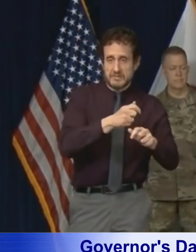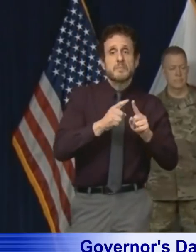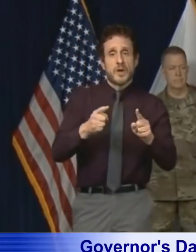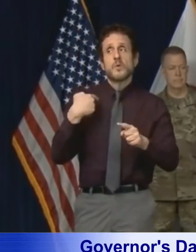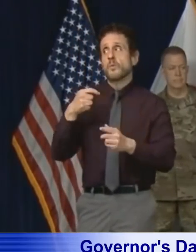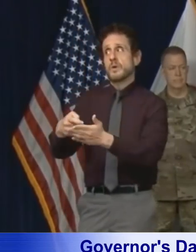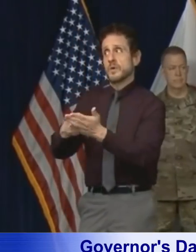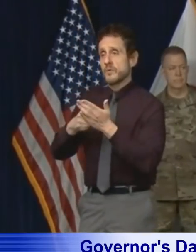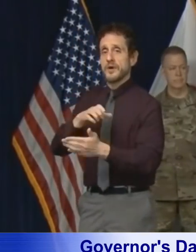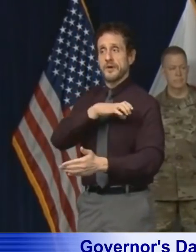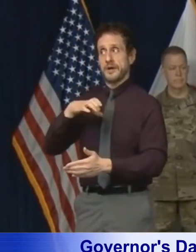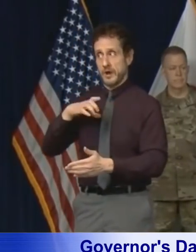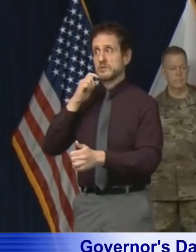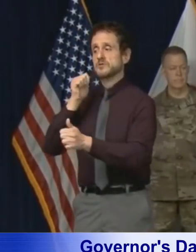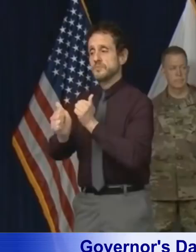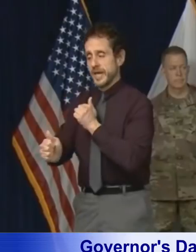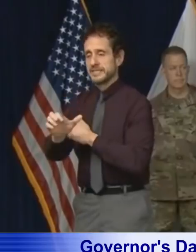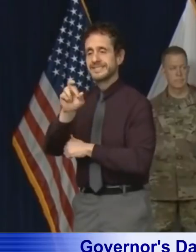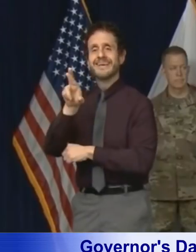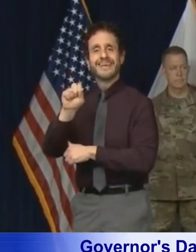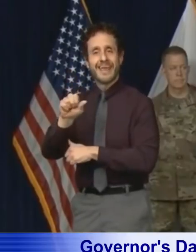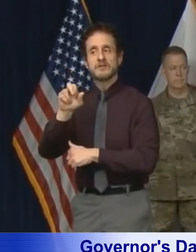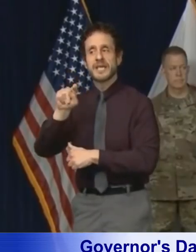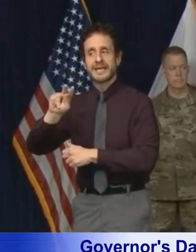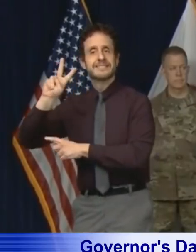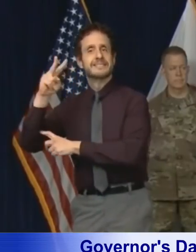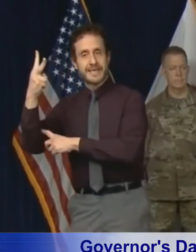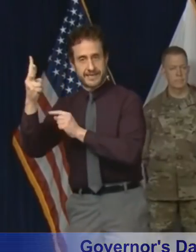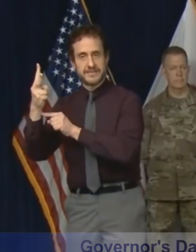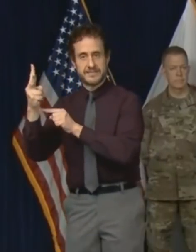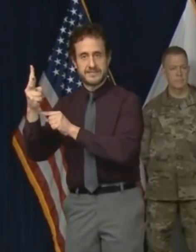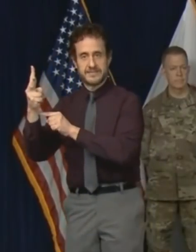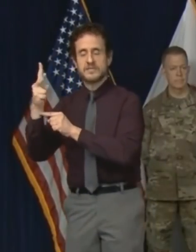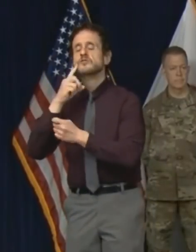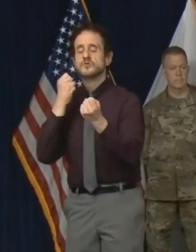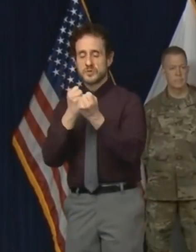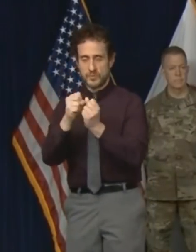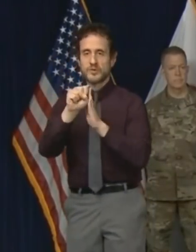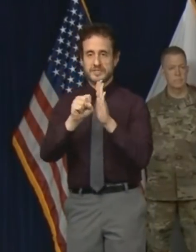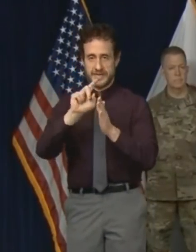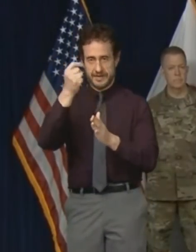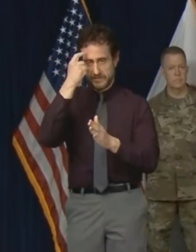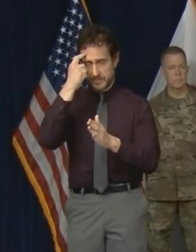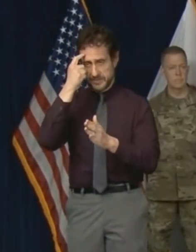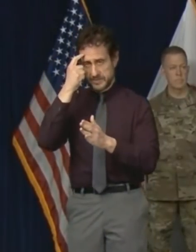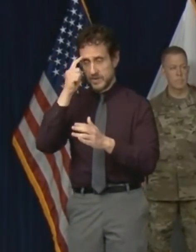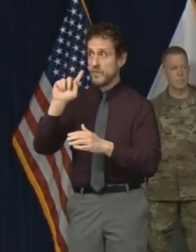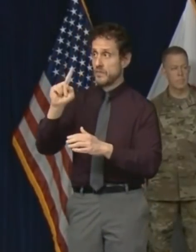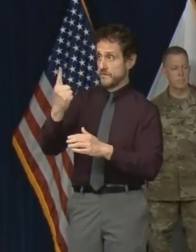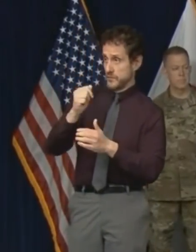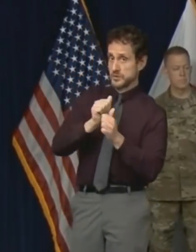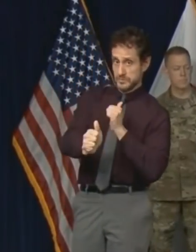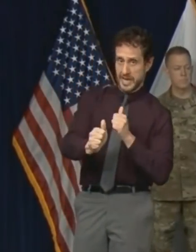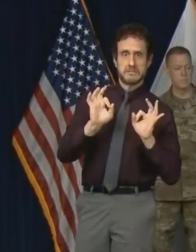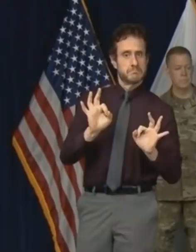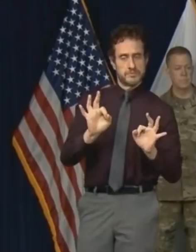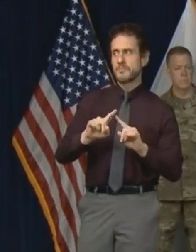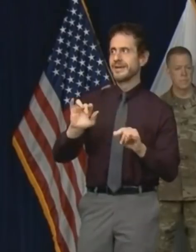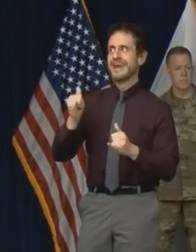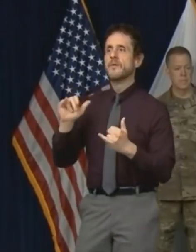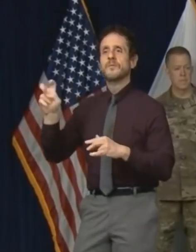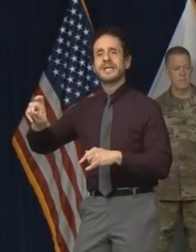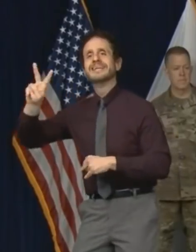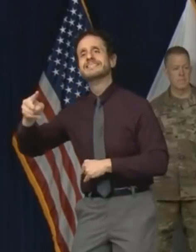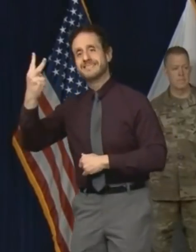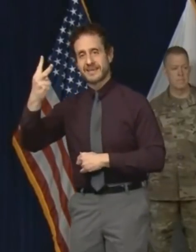a cares act to to support state governments lawmakers on both sides of the aisle from across the nation have